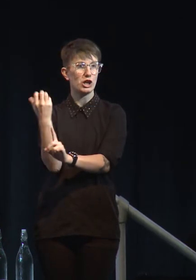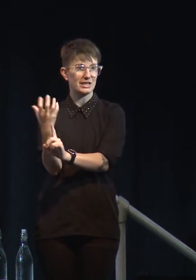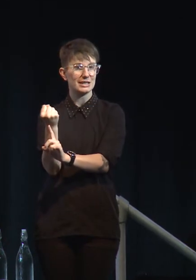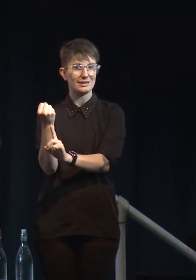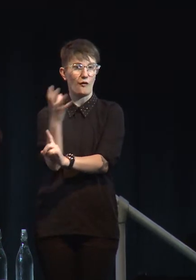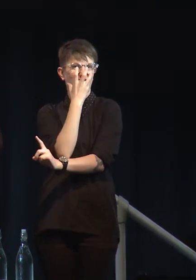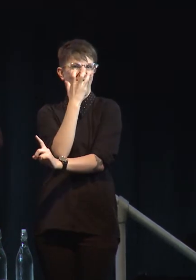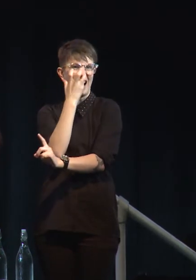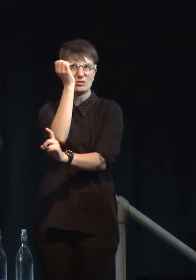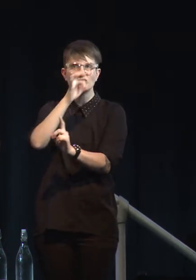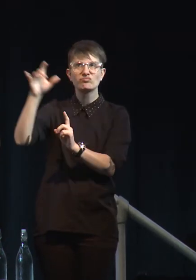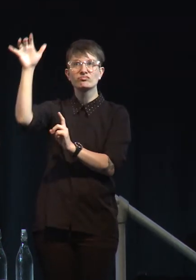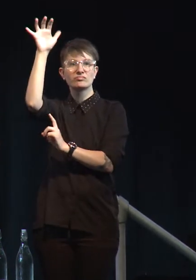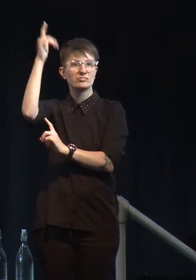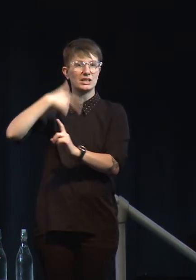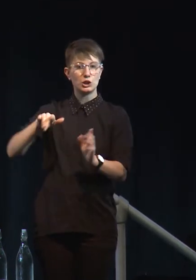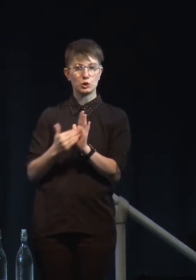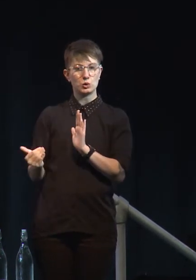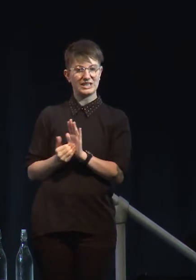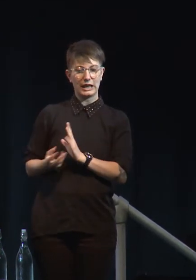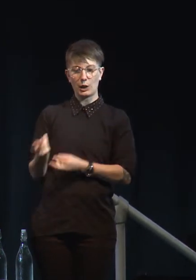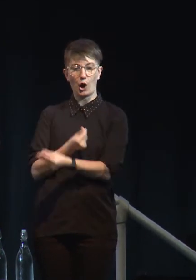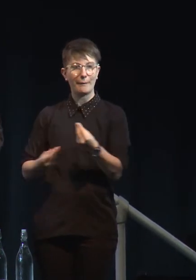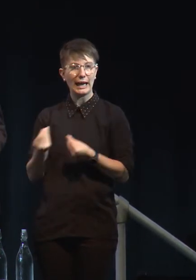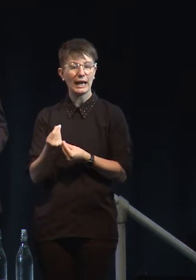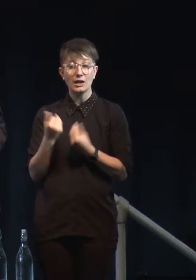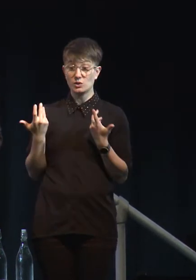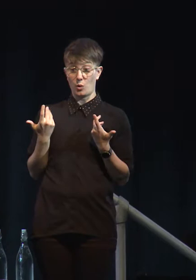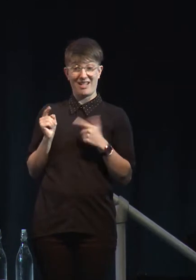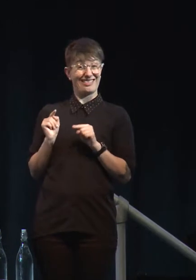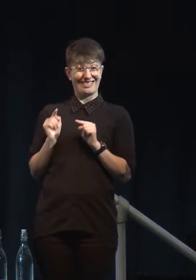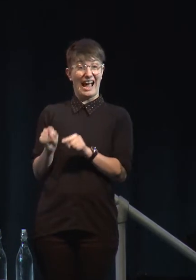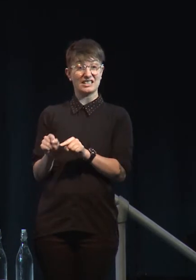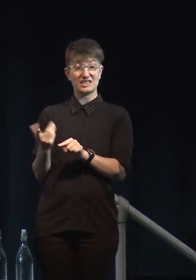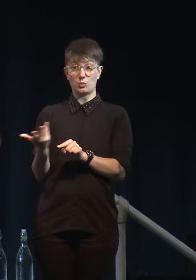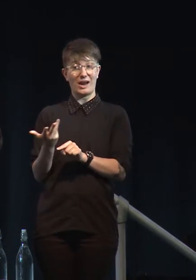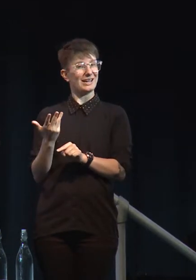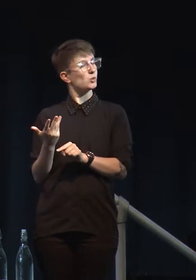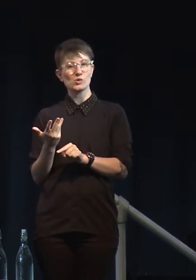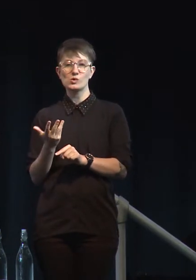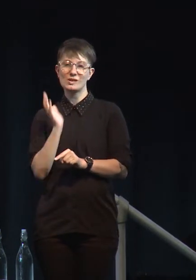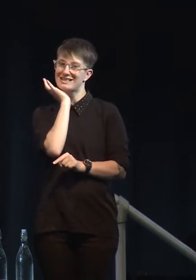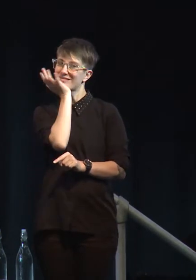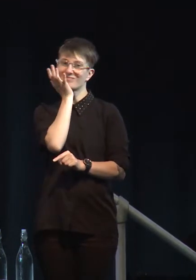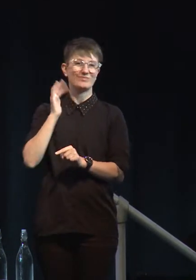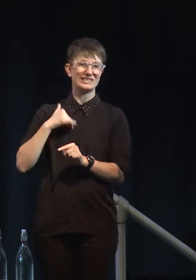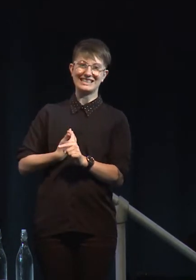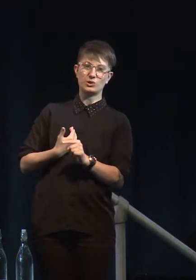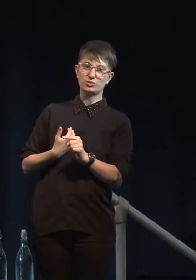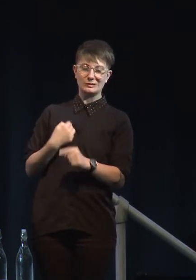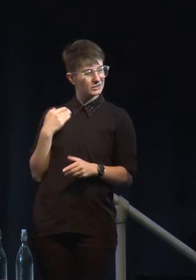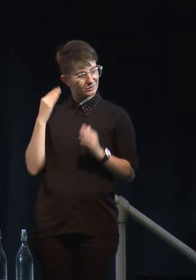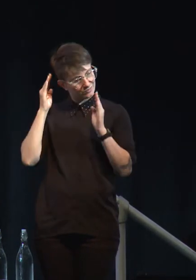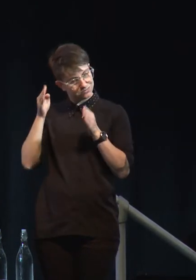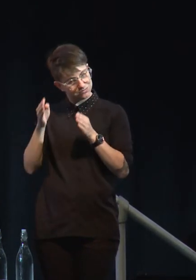this is where the rubber is going to meet the road when it comes to change, and it's going to affect a lot of people. So I just want to, you know,